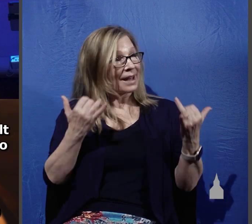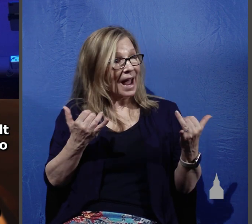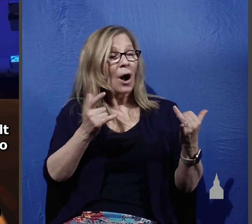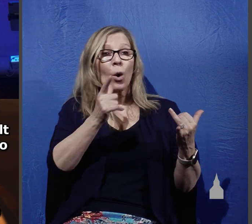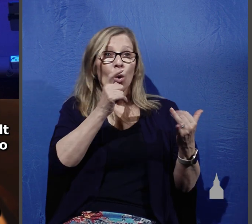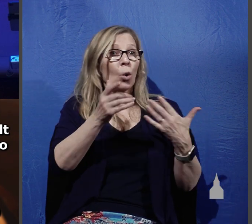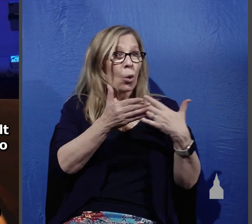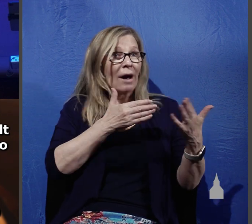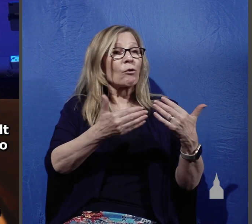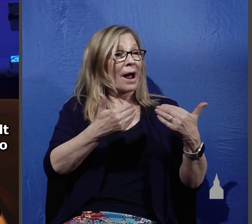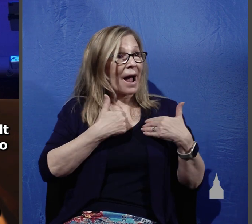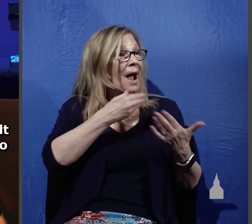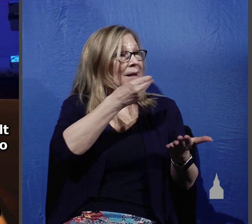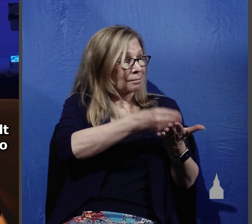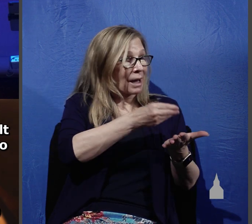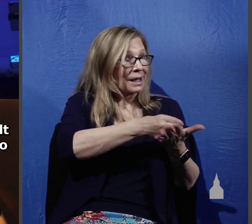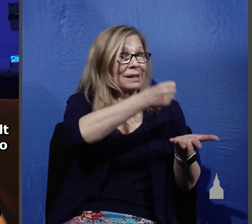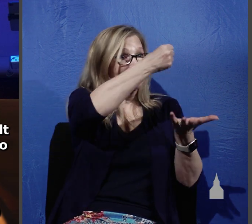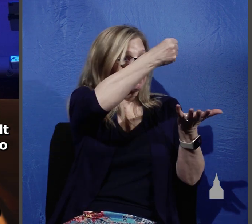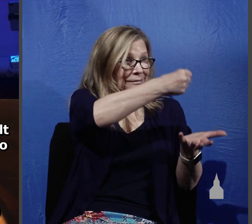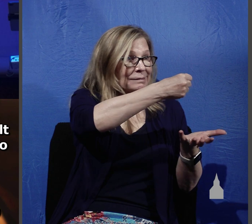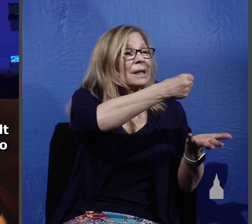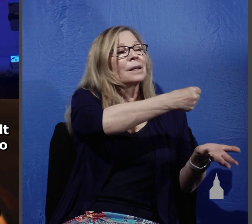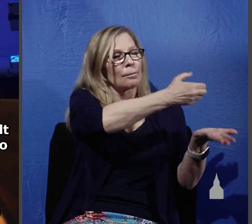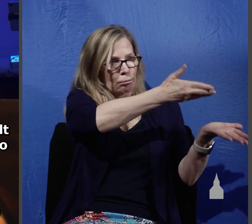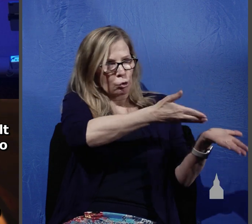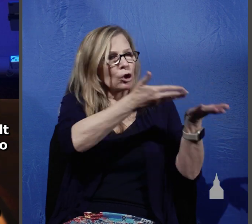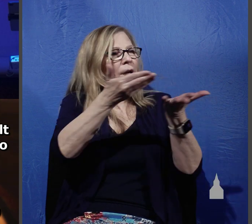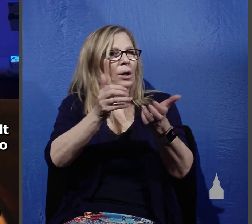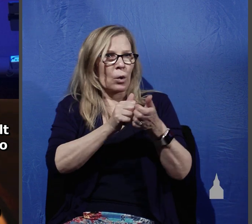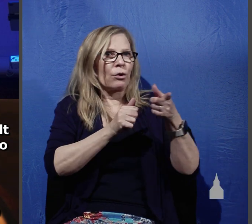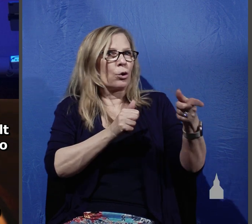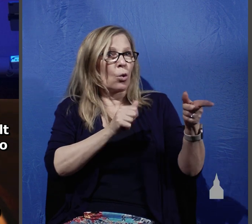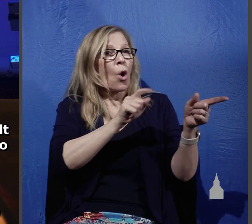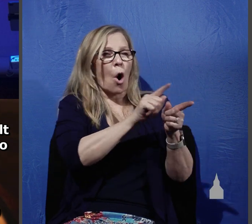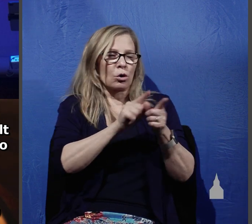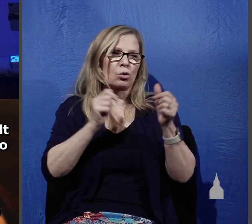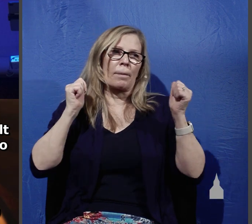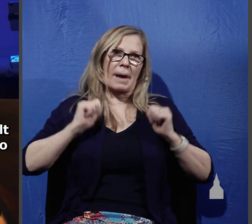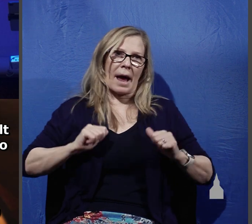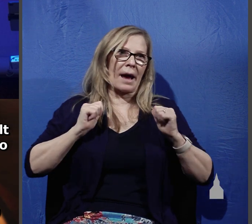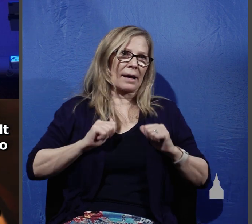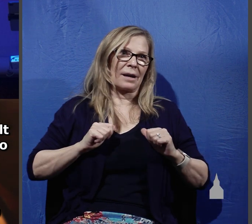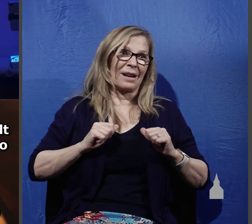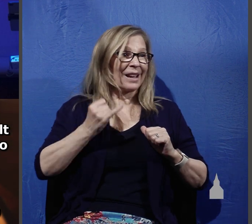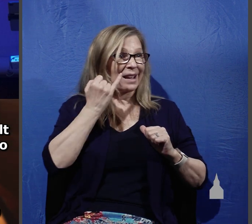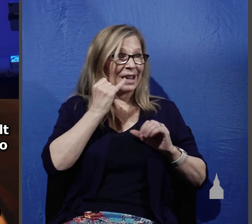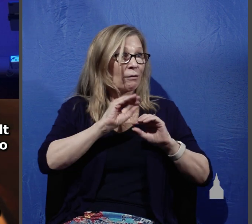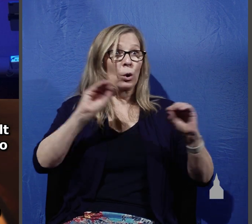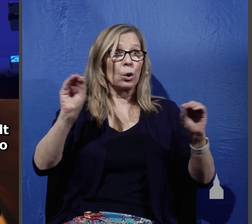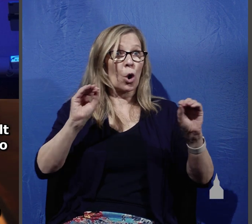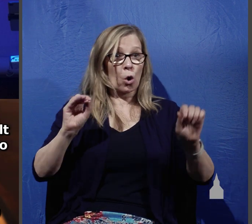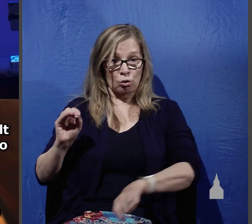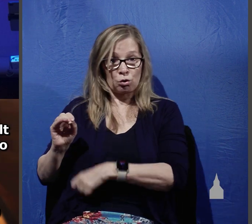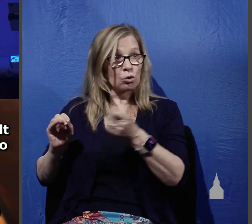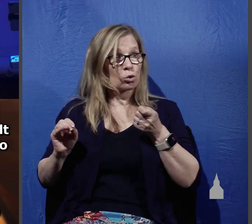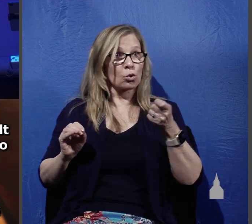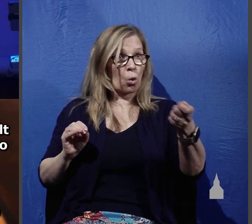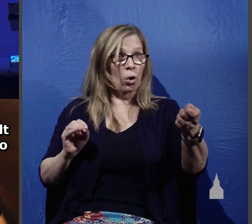money belt is to take it along likewise also a bag and whoever has no sword is to sell his coat and buy one